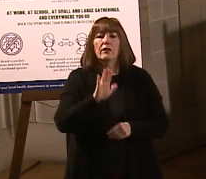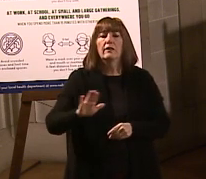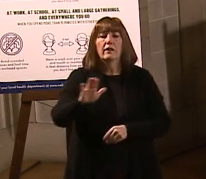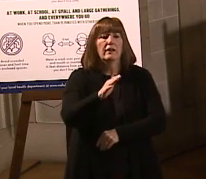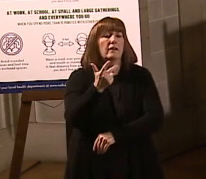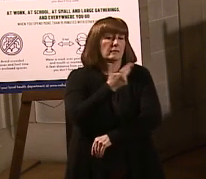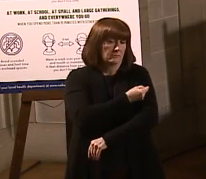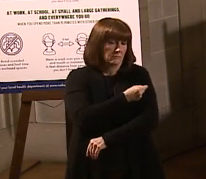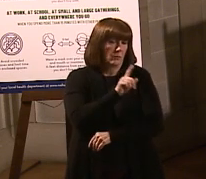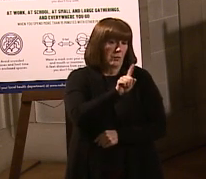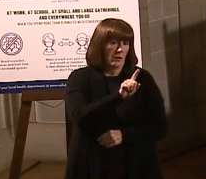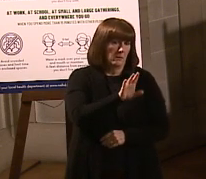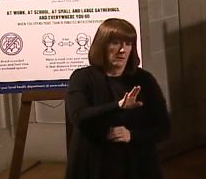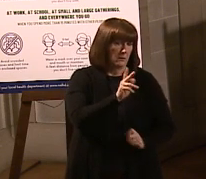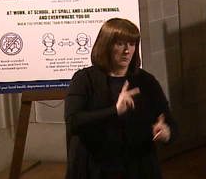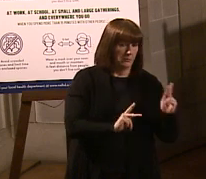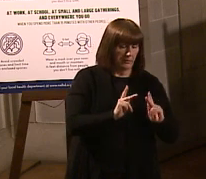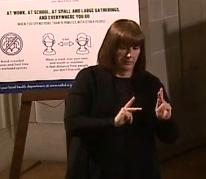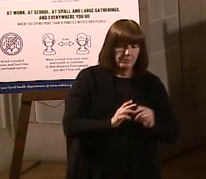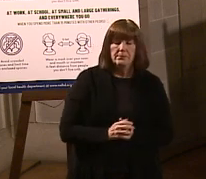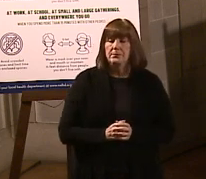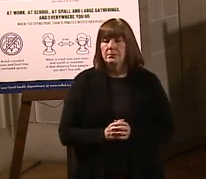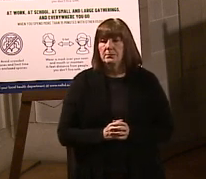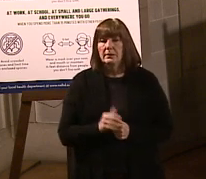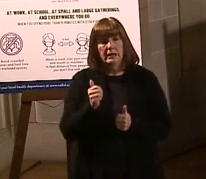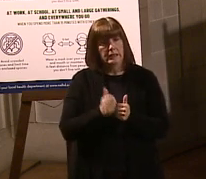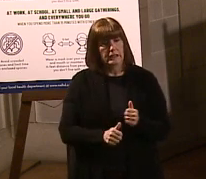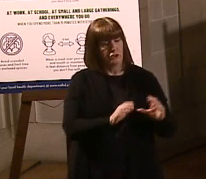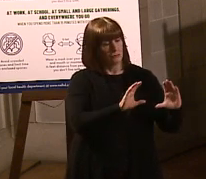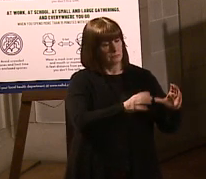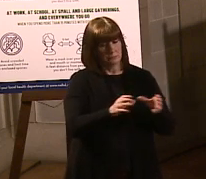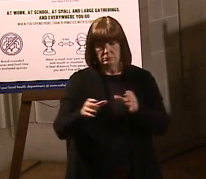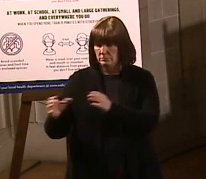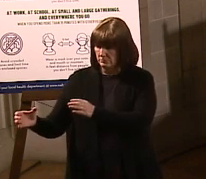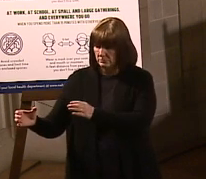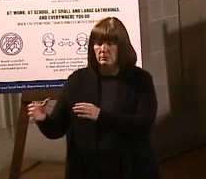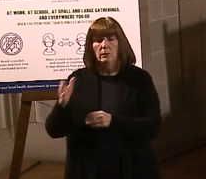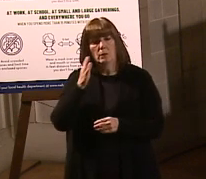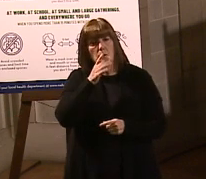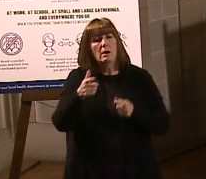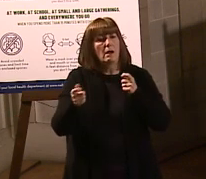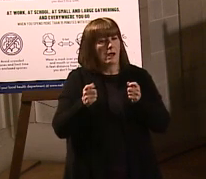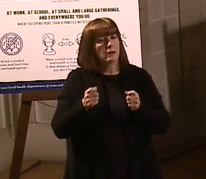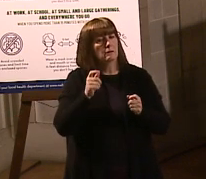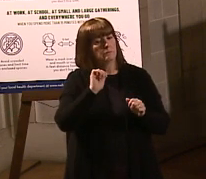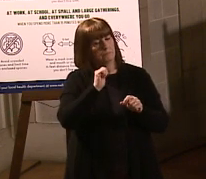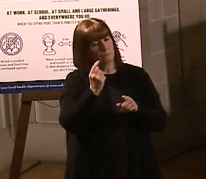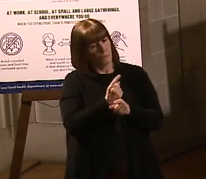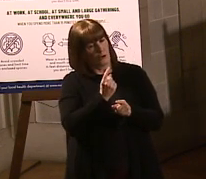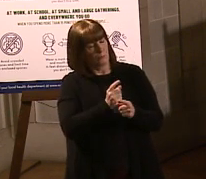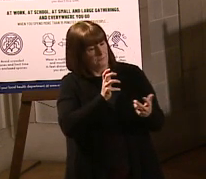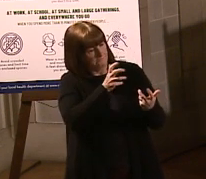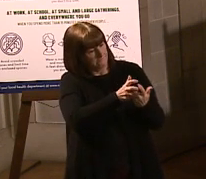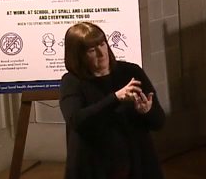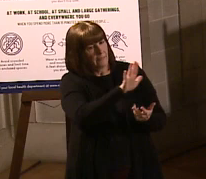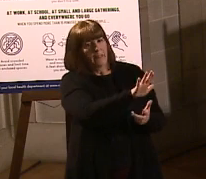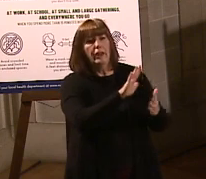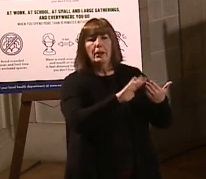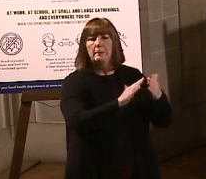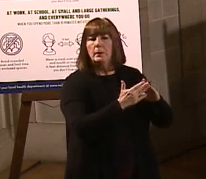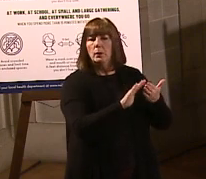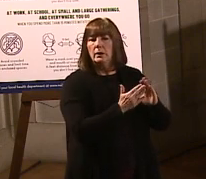1B population. Each jurisdiction will handle things as appropriate for their communities. Many